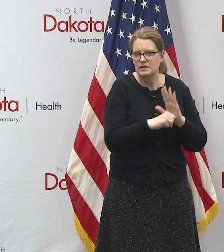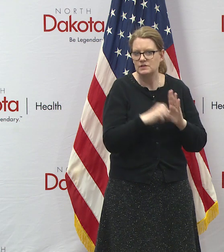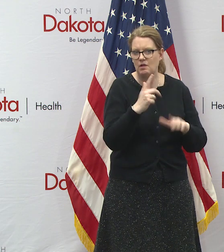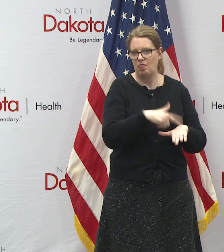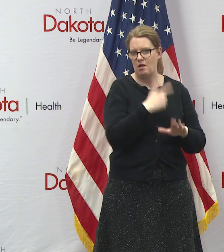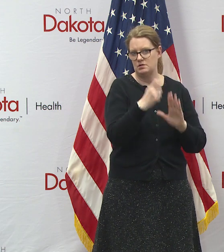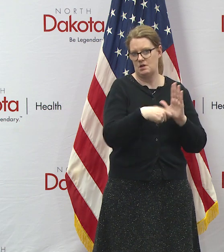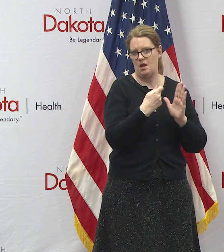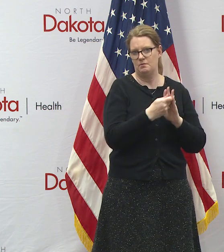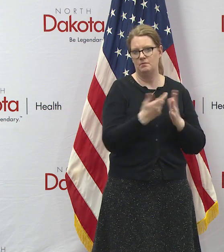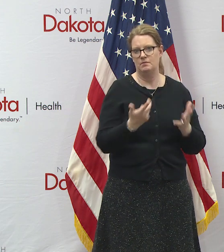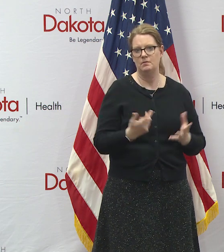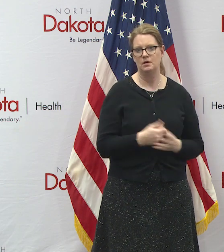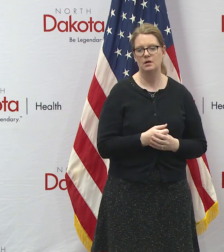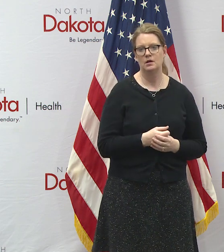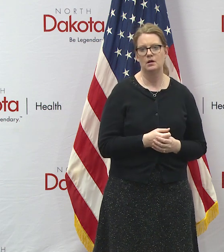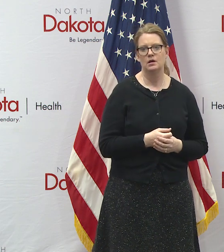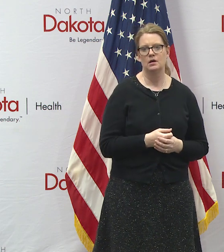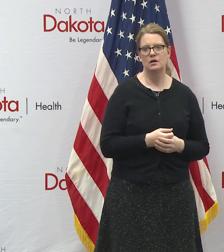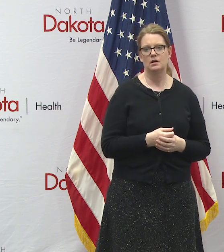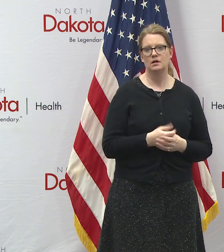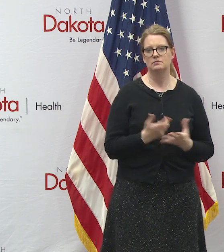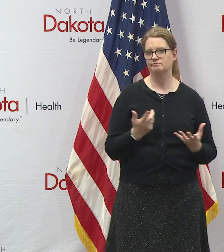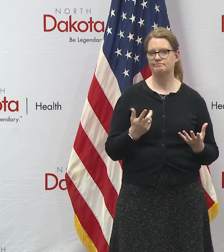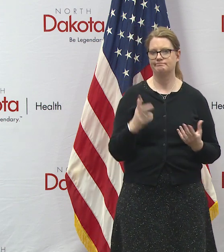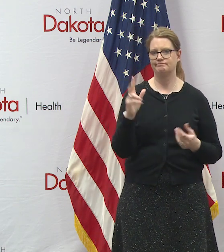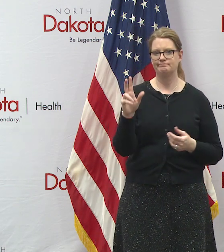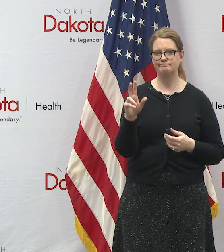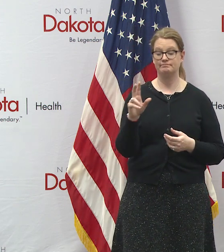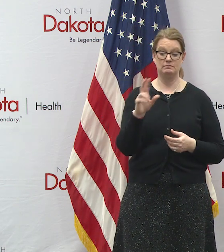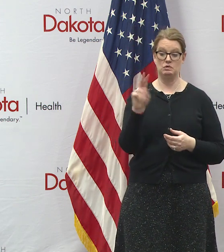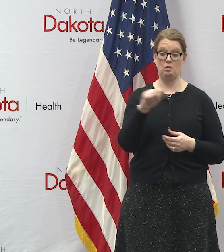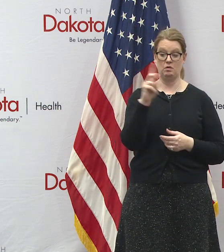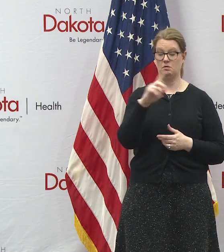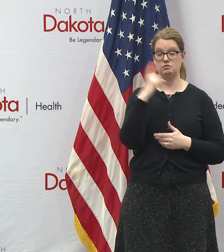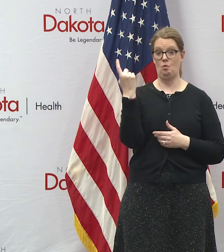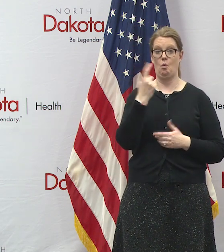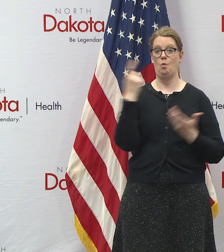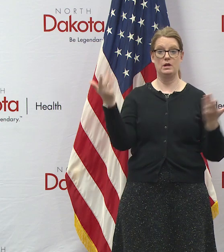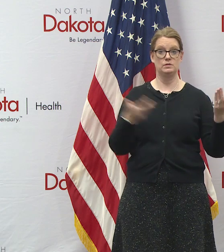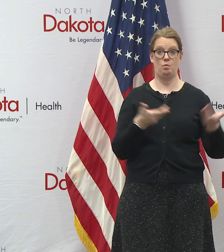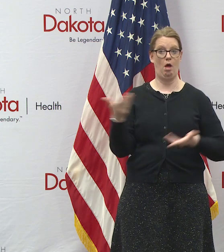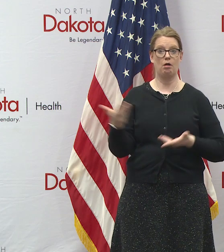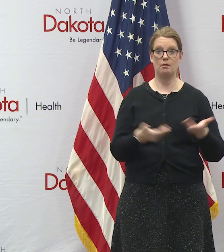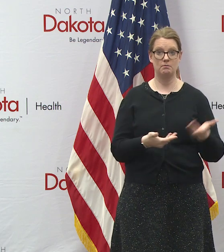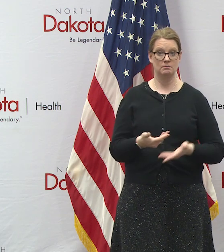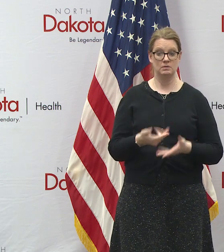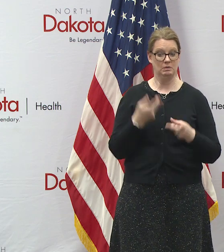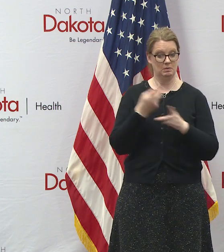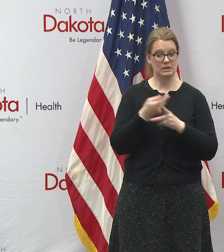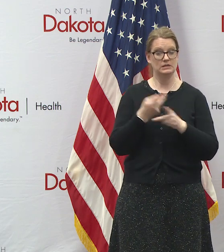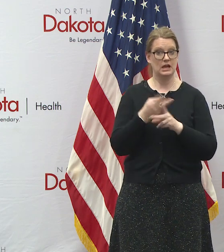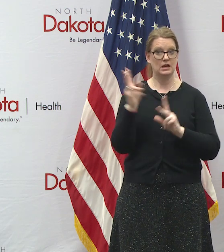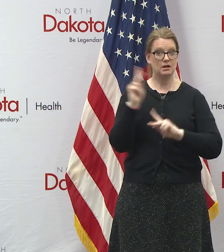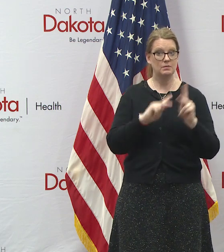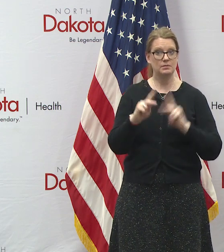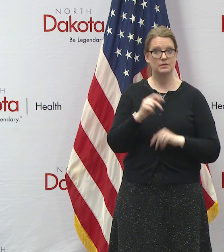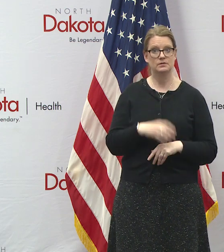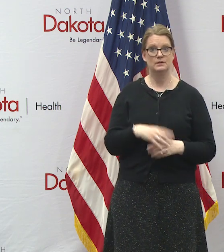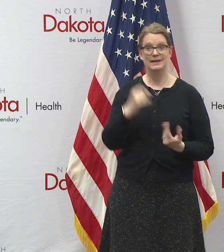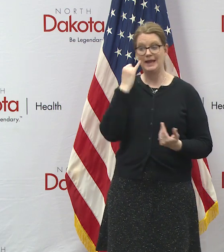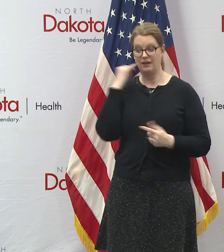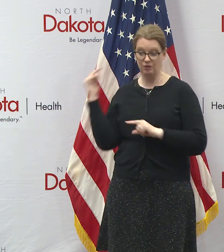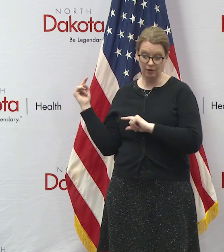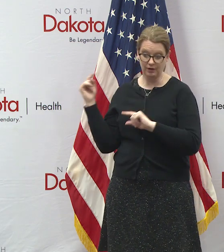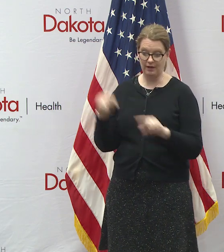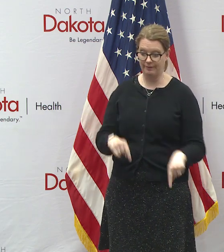of time net net net north dakotans are always welcome here and and we want to take care of everybody but if you're coming back or you've